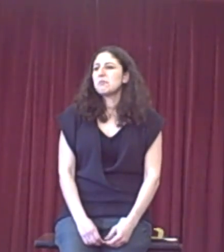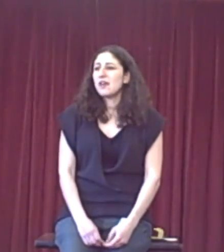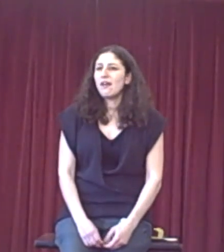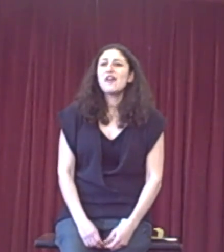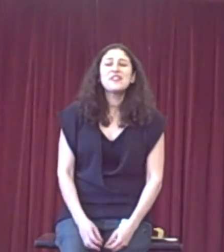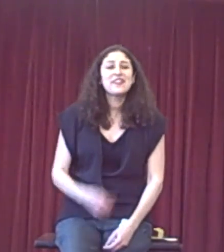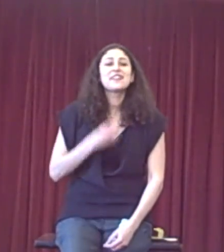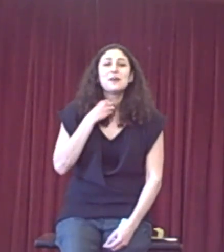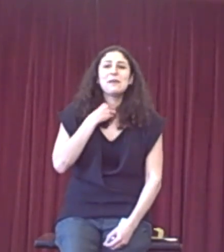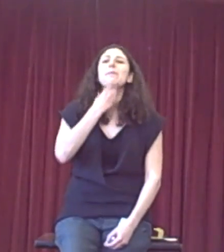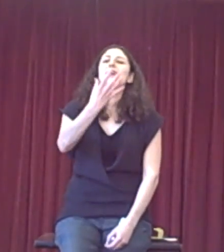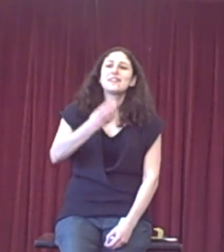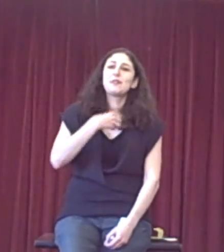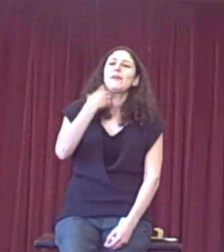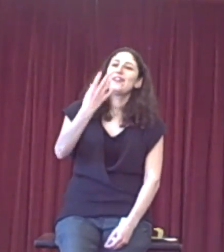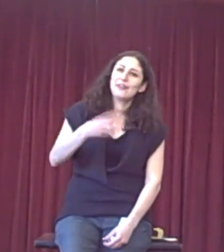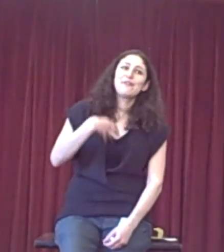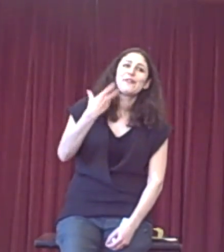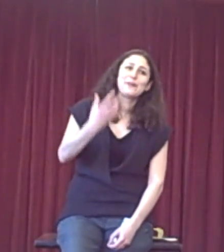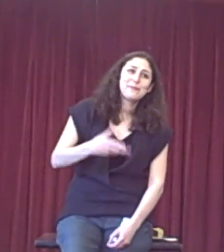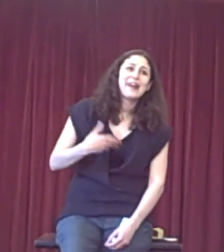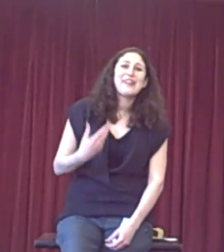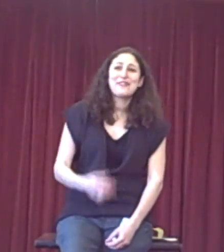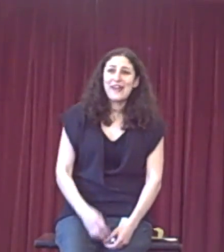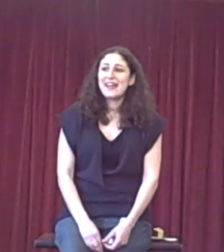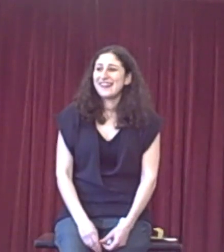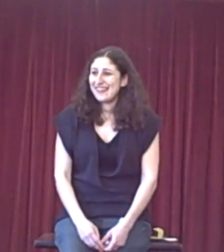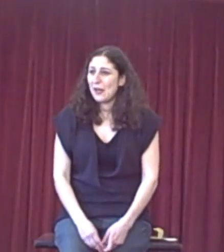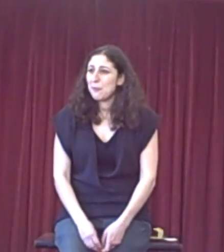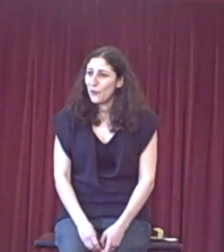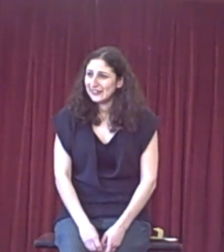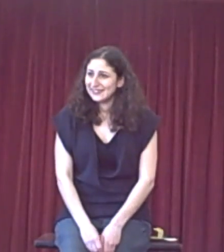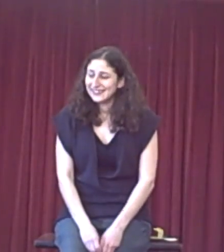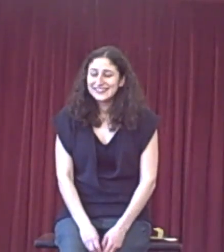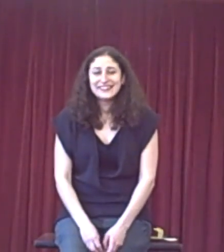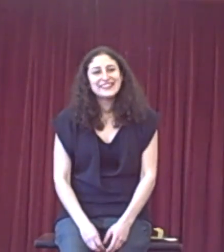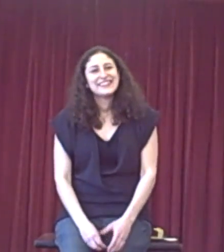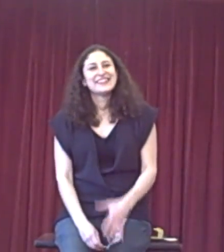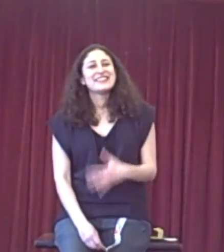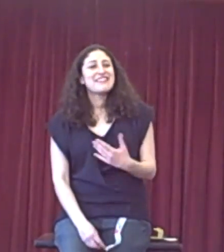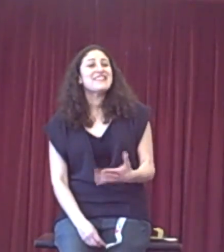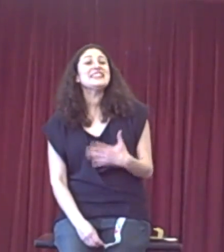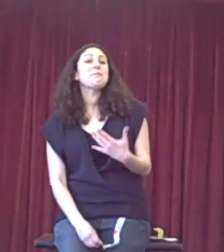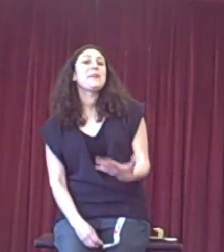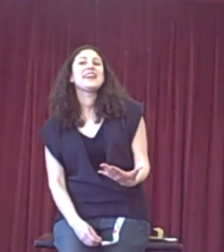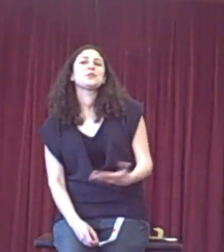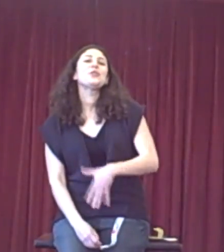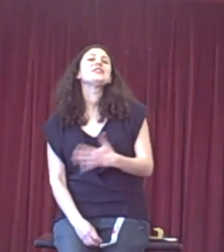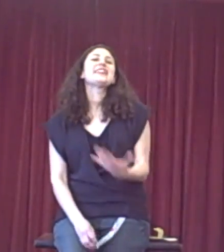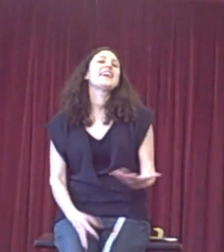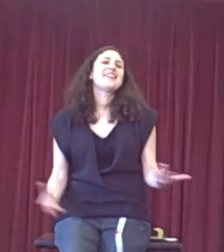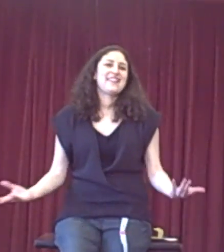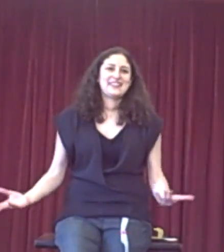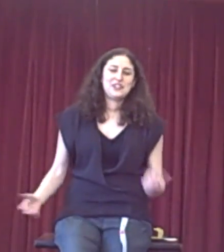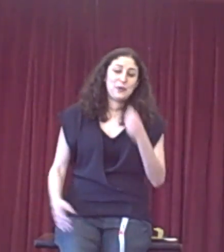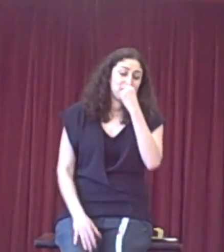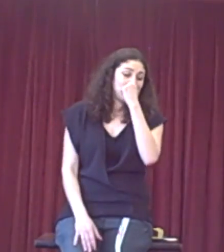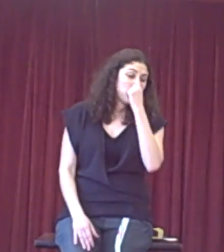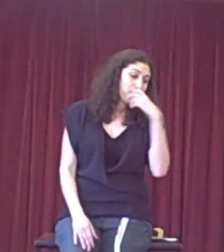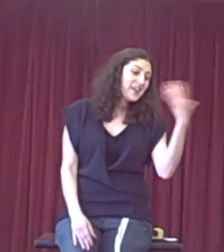I don't think there's going to be blood spurting from the vein at that point. The reason being is what you're saying in that situation is like, well,